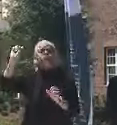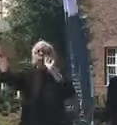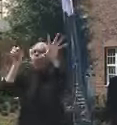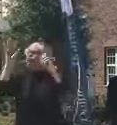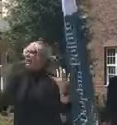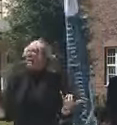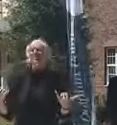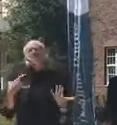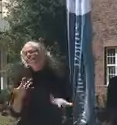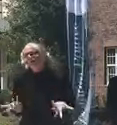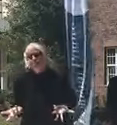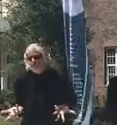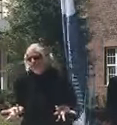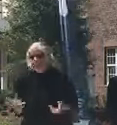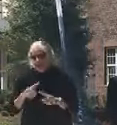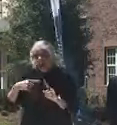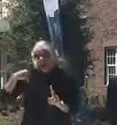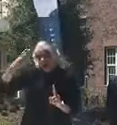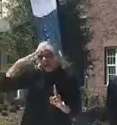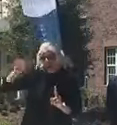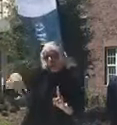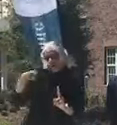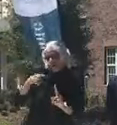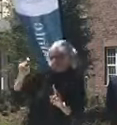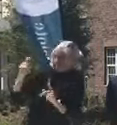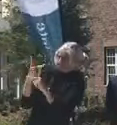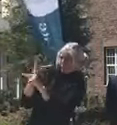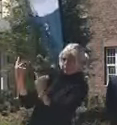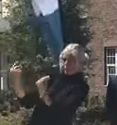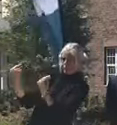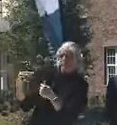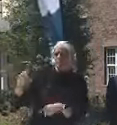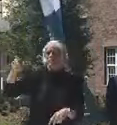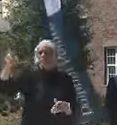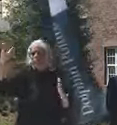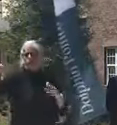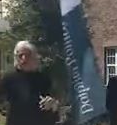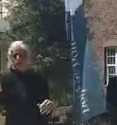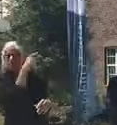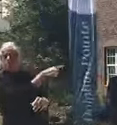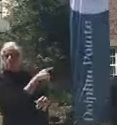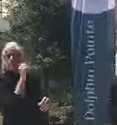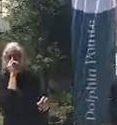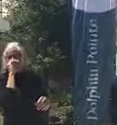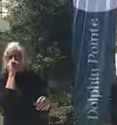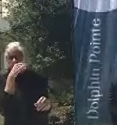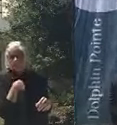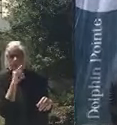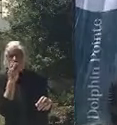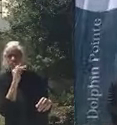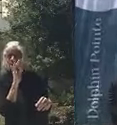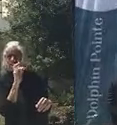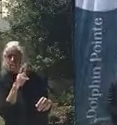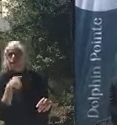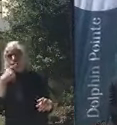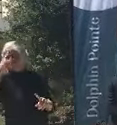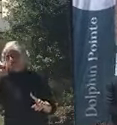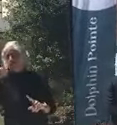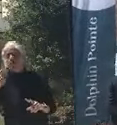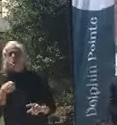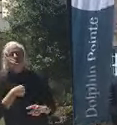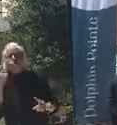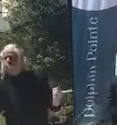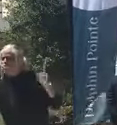don't know that we're there yet. But we've got to get there. One more, guys, on mute. Governor, Jennifer, didn't mean to forget. We're hearing a lot from